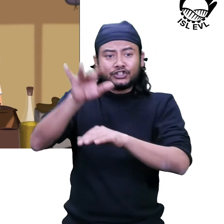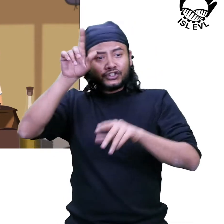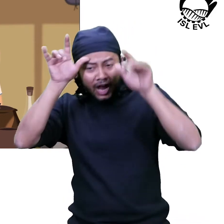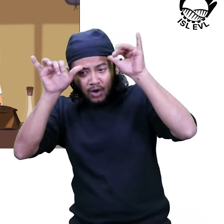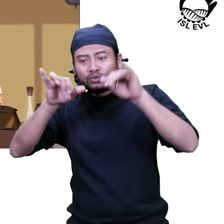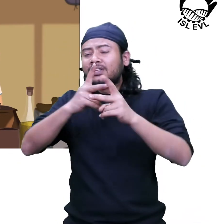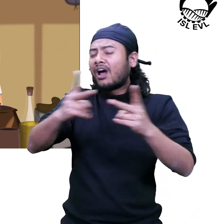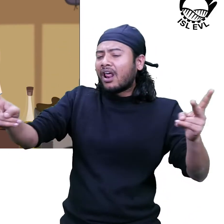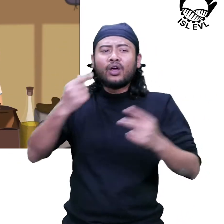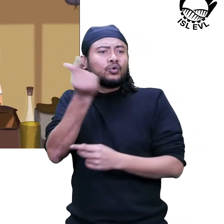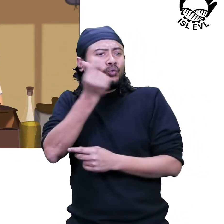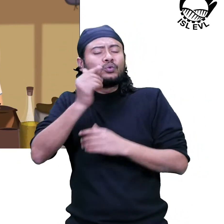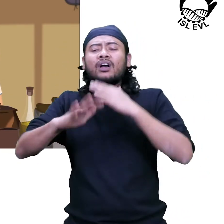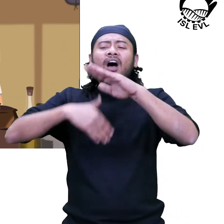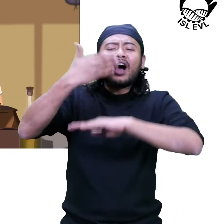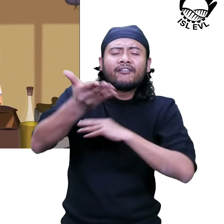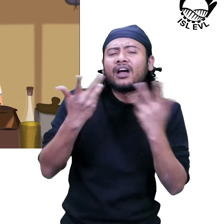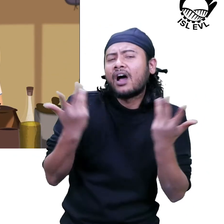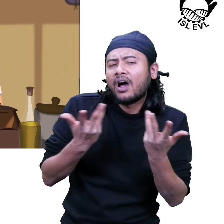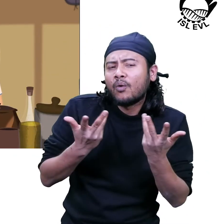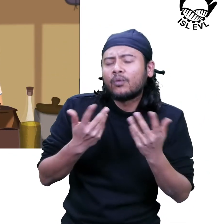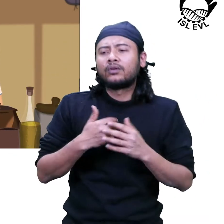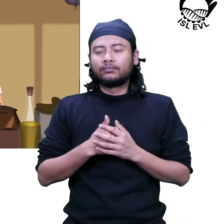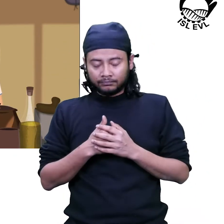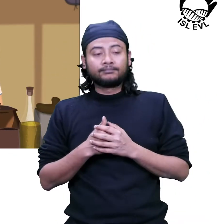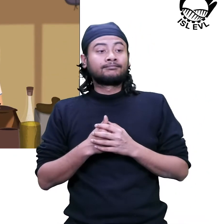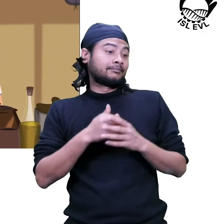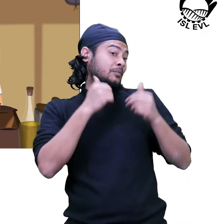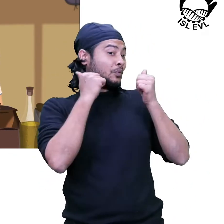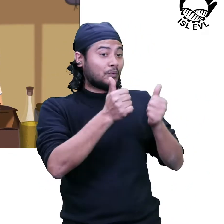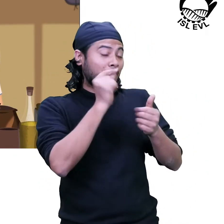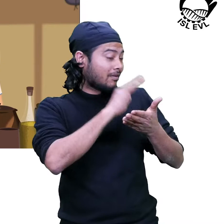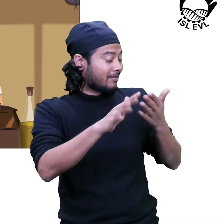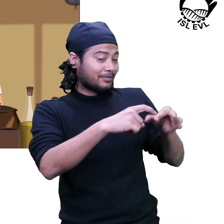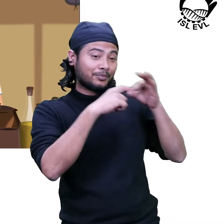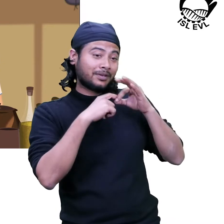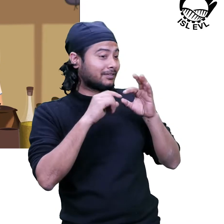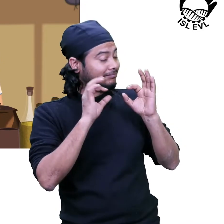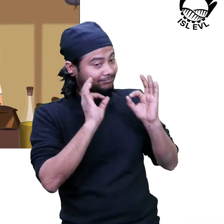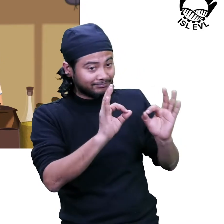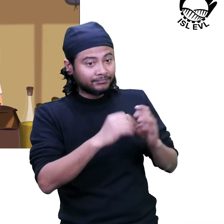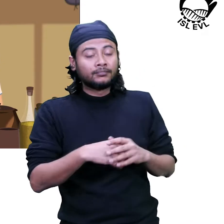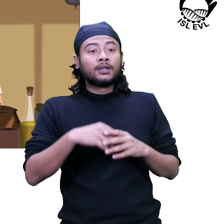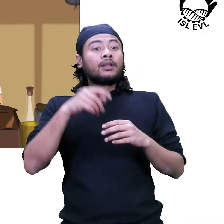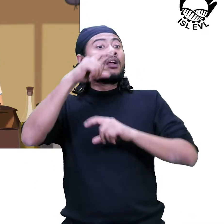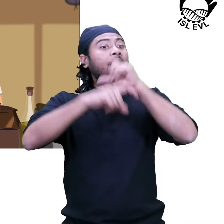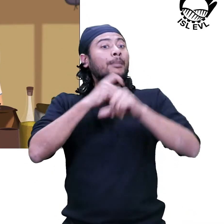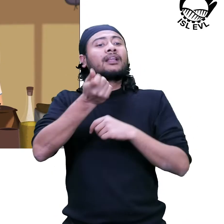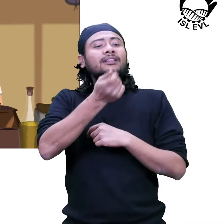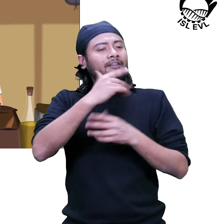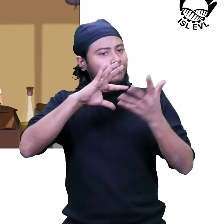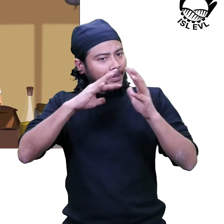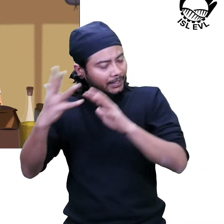good question Hari. Whenever some companies such as pharmaceuticals or cosmetic companies want to